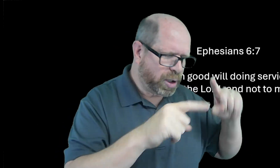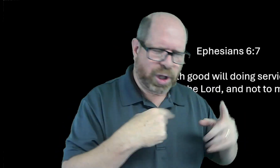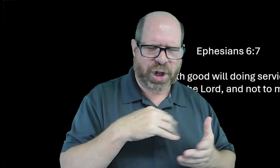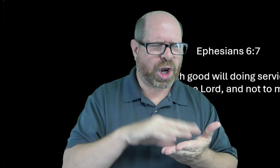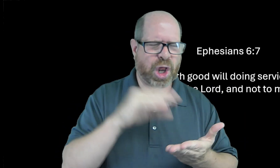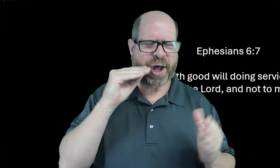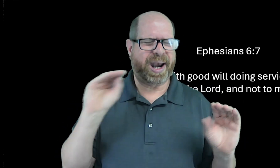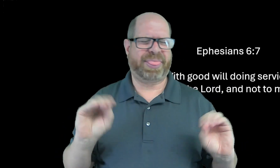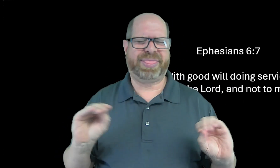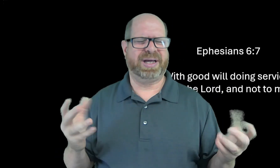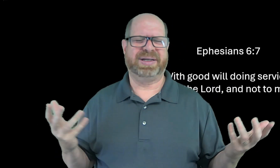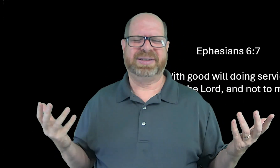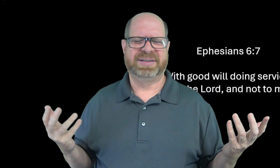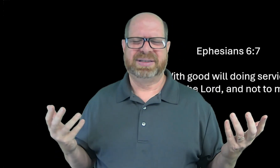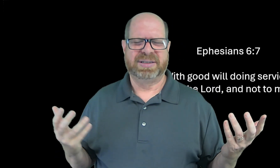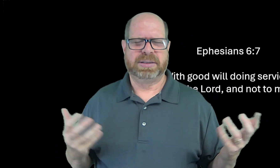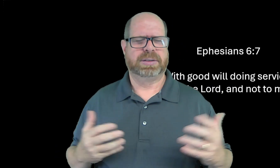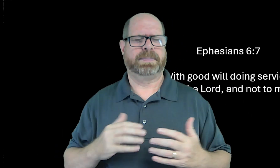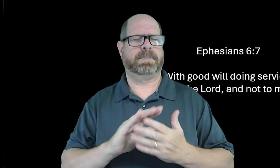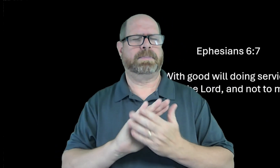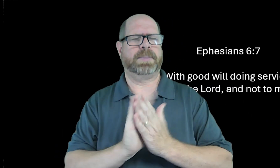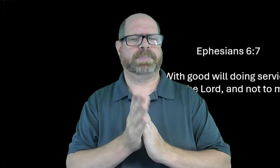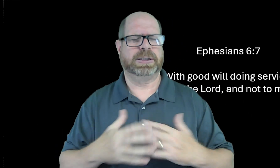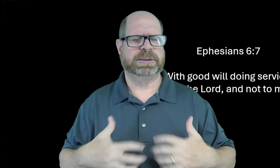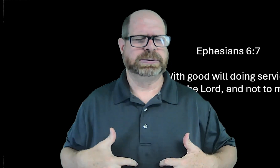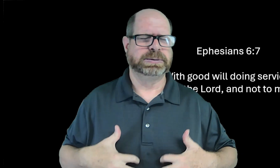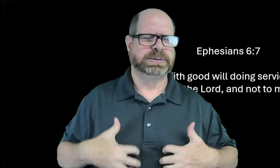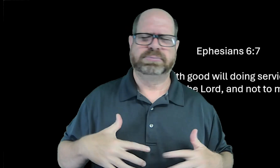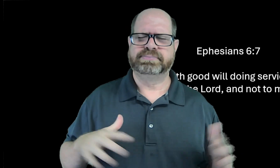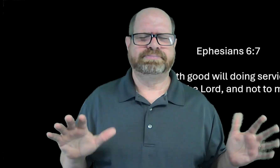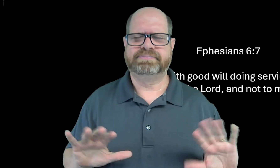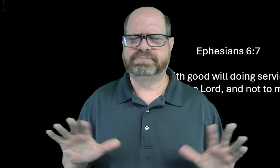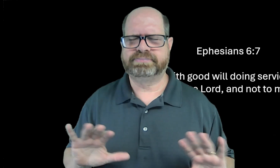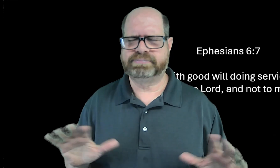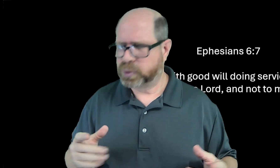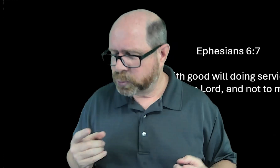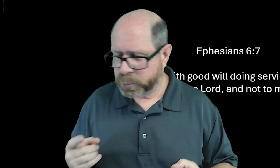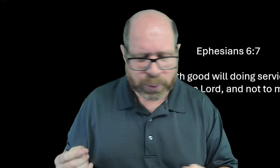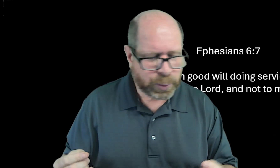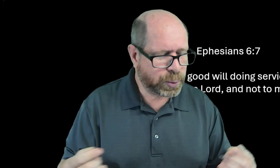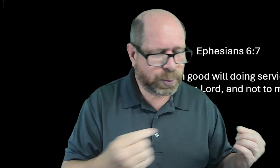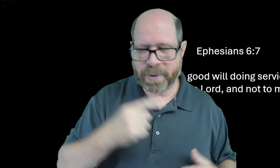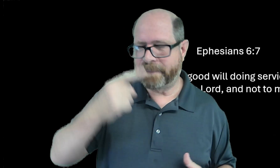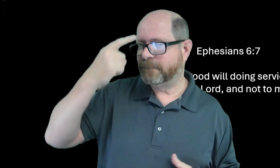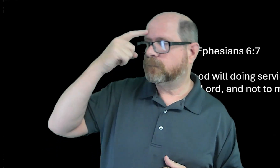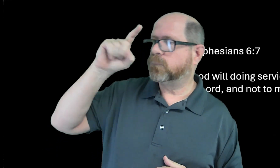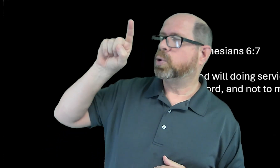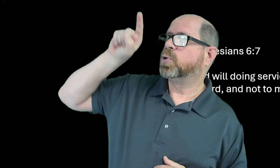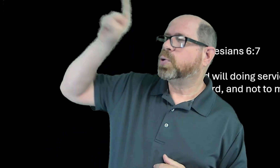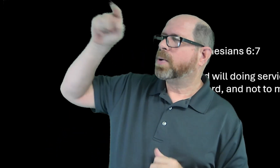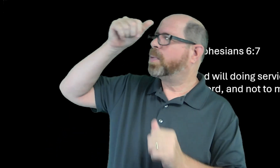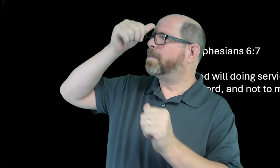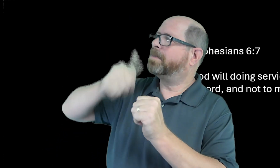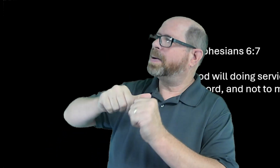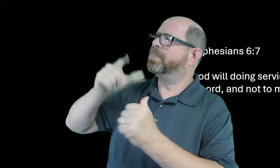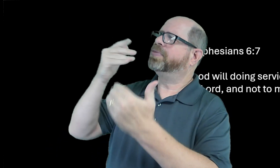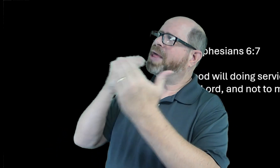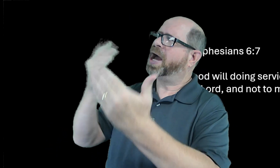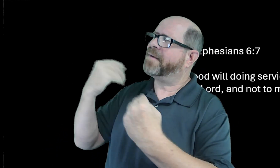need this and that means nothing i don't have peace when i think about them but when i do my work for you